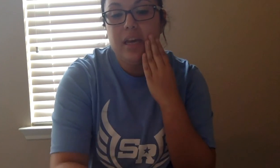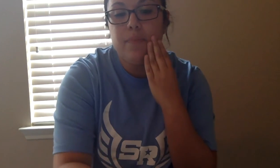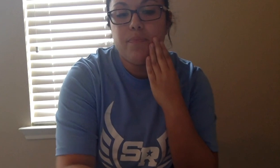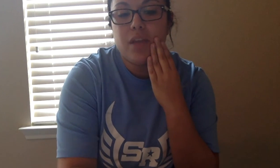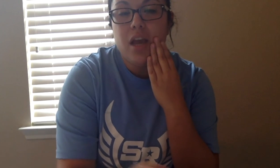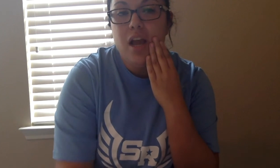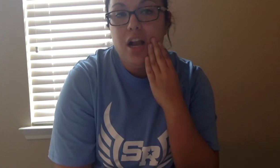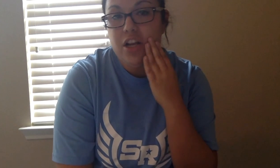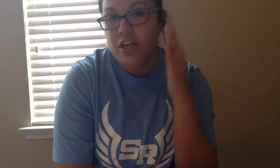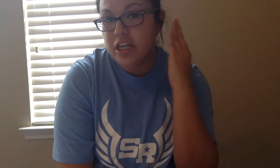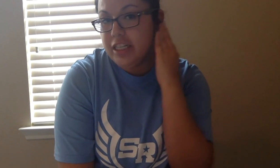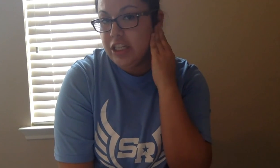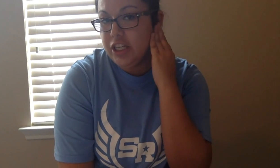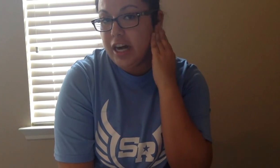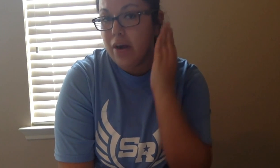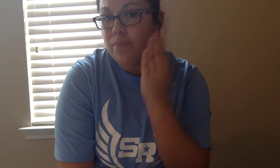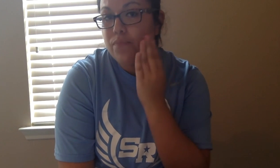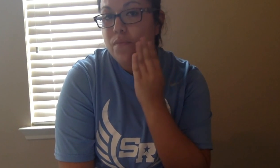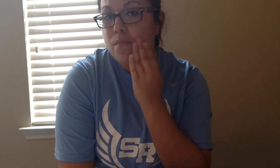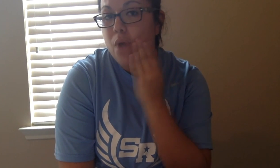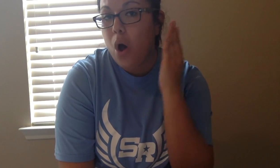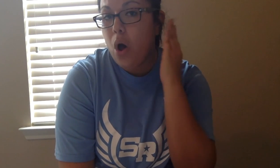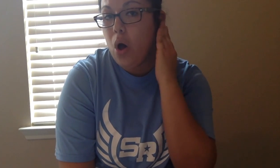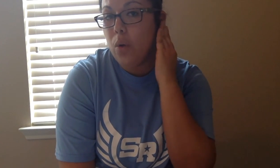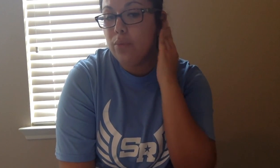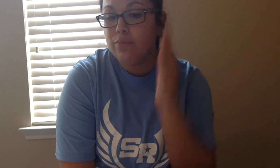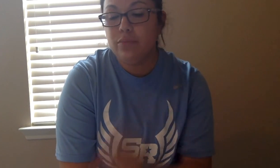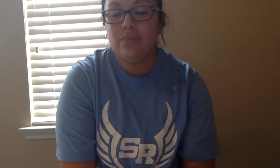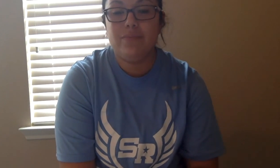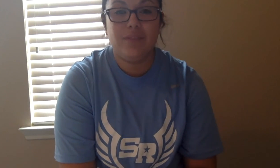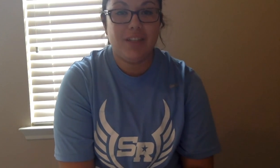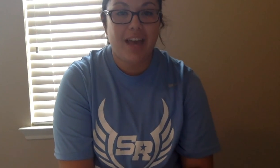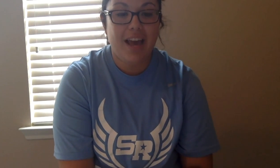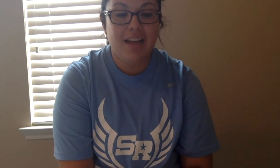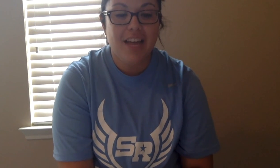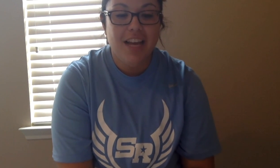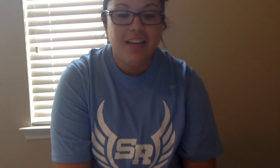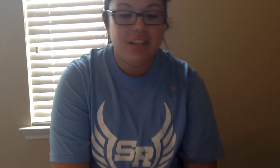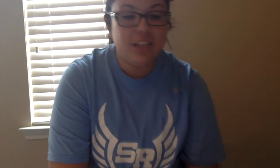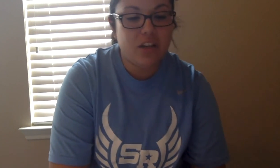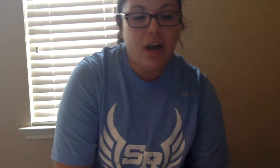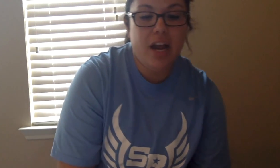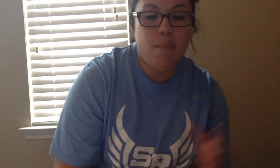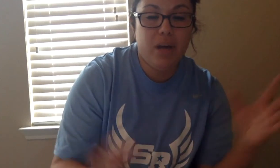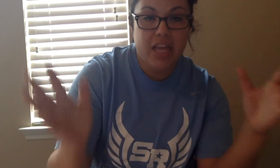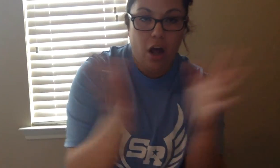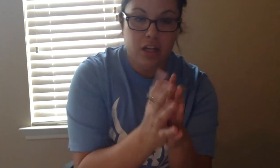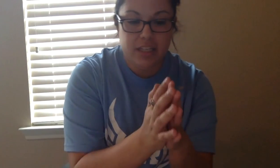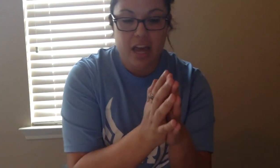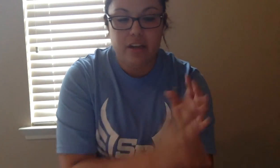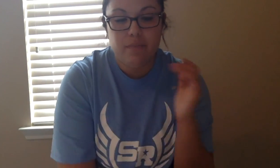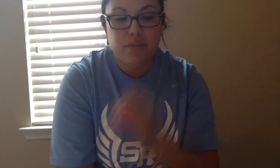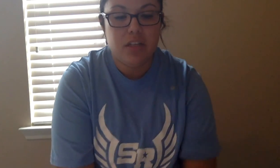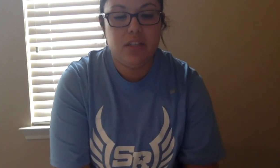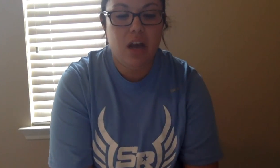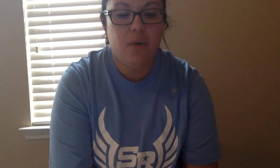and then you're gonna touch your ear home okay so let's go ahead and put that all together so